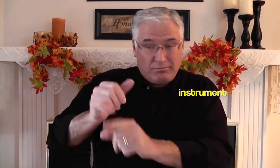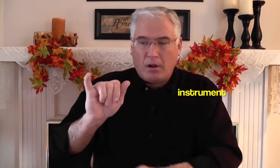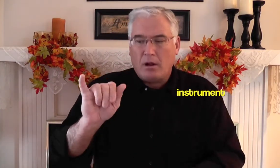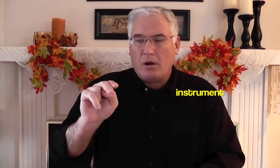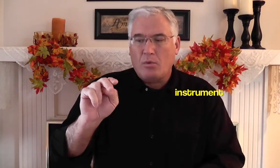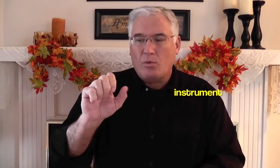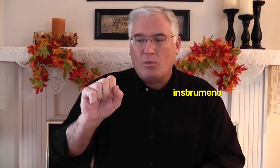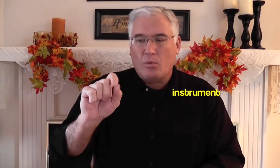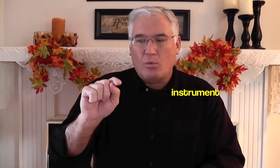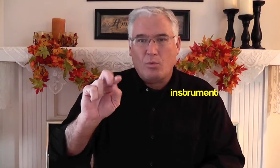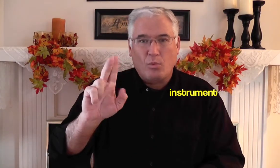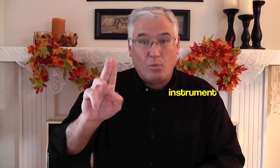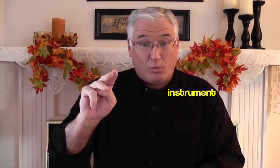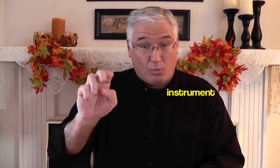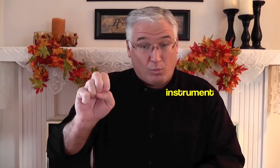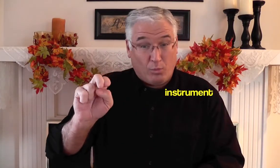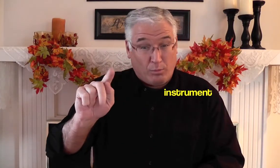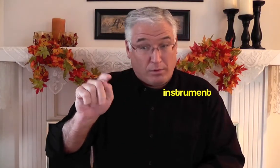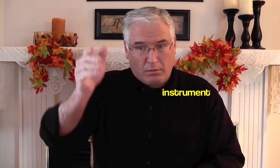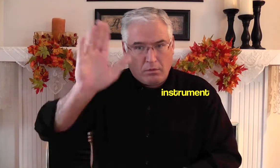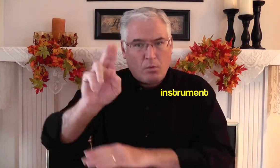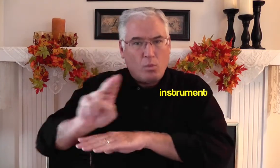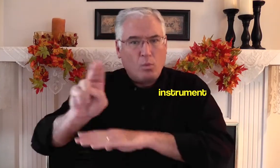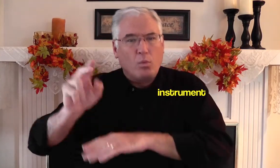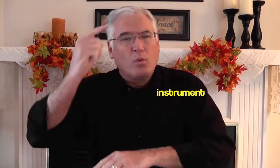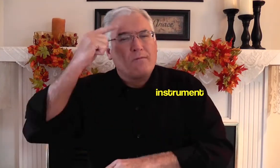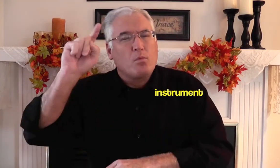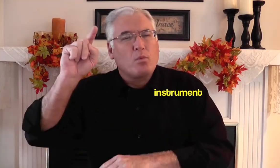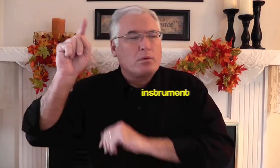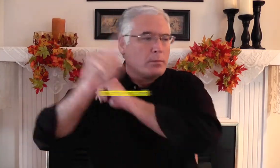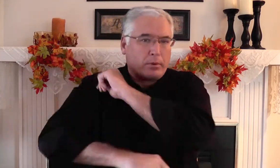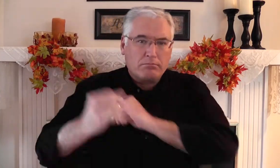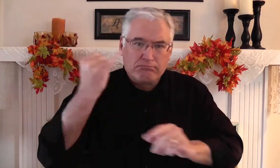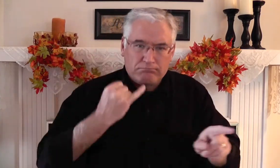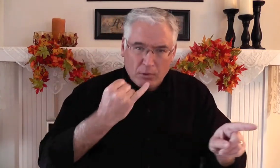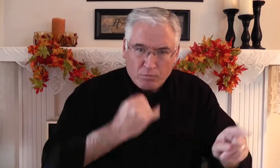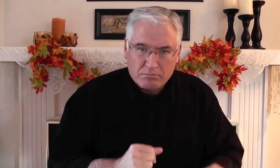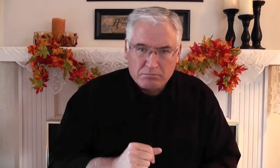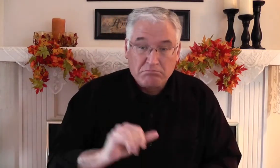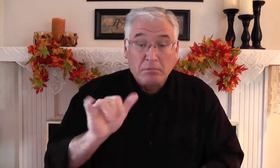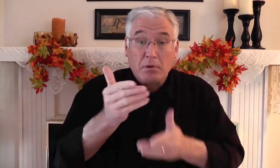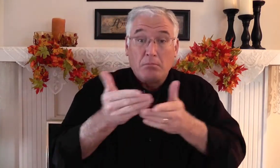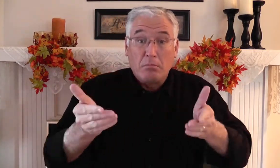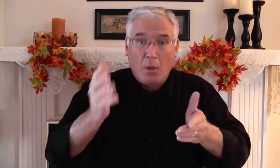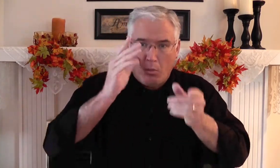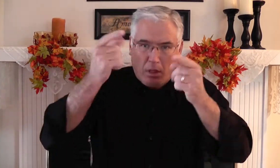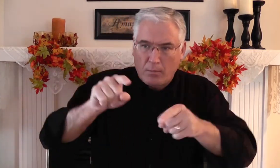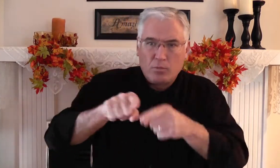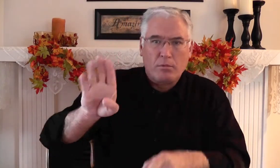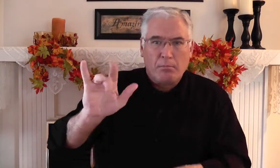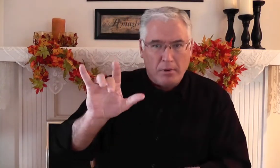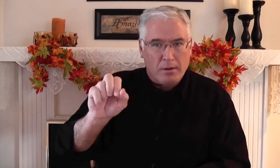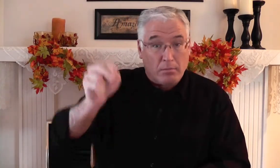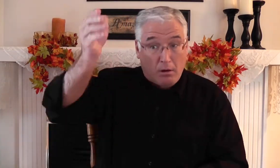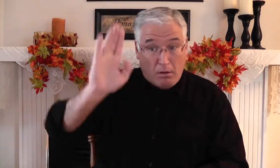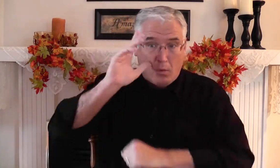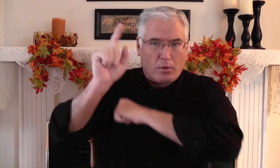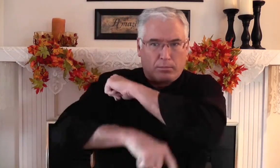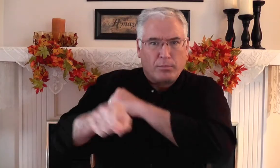Babylon, even though he was using them as an instrument to punish his people of Israel. The same thing would